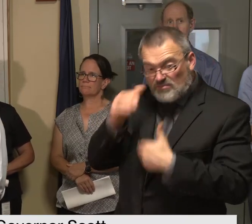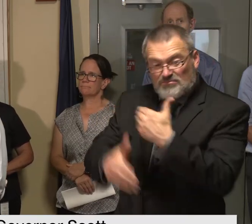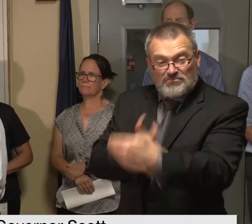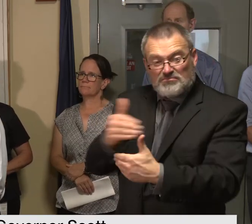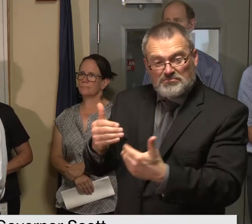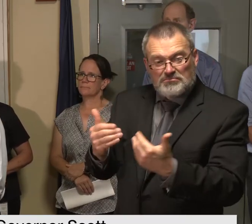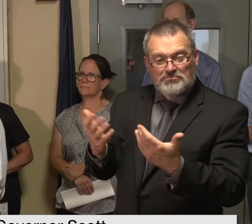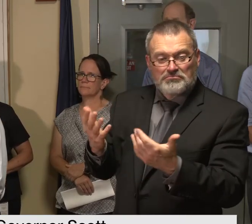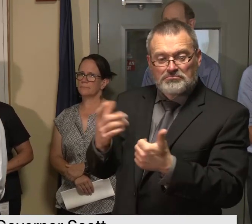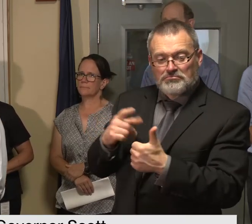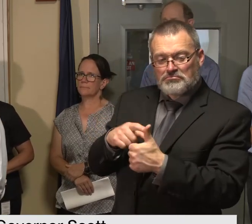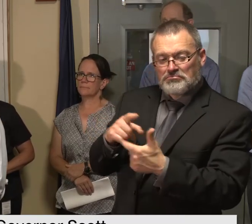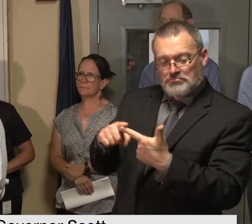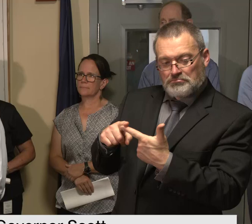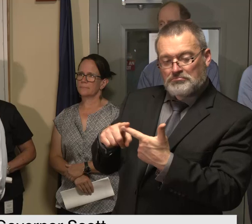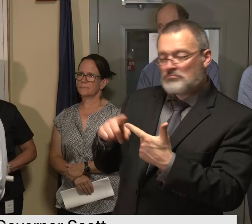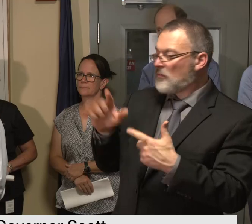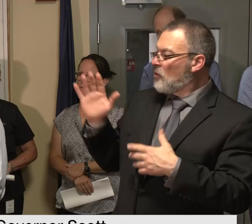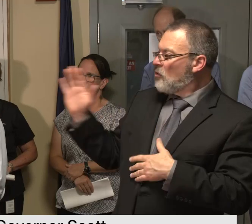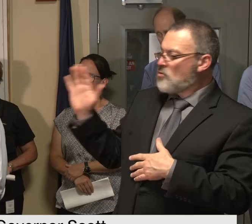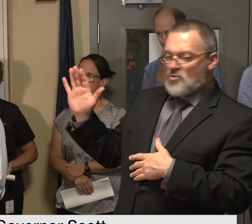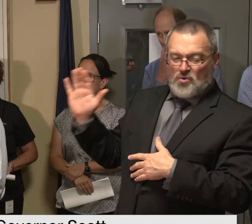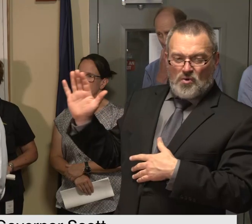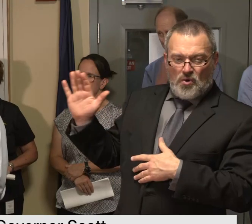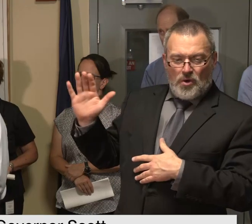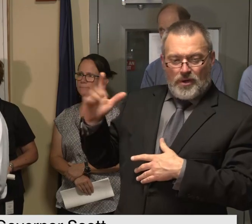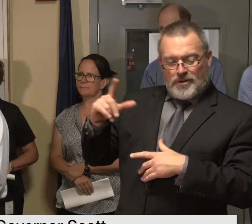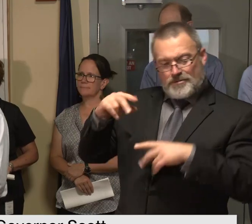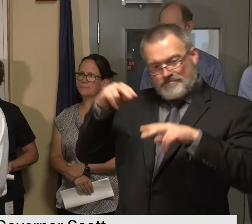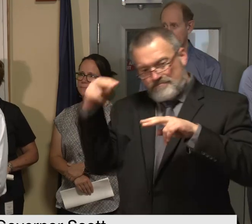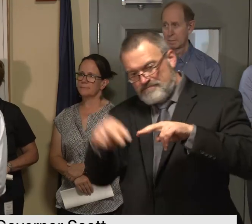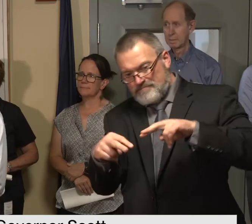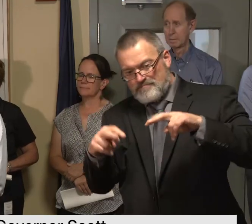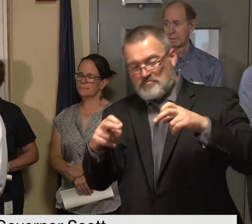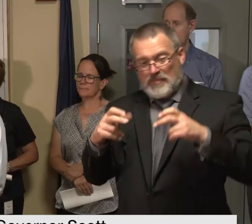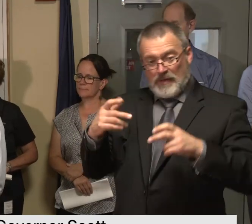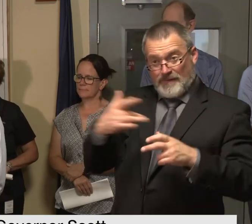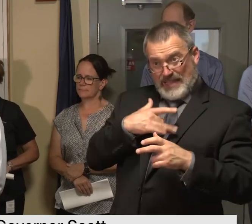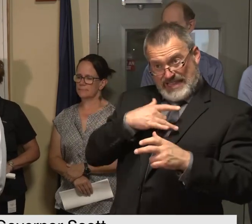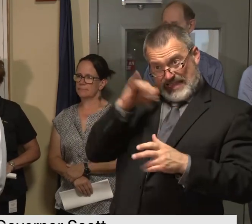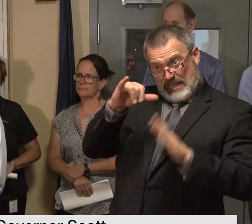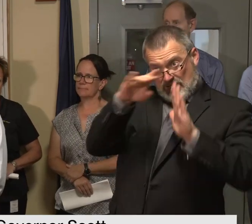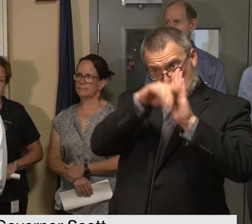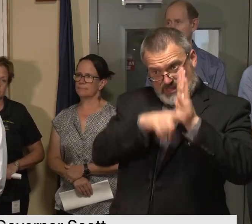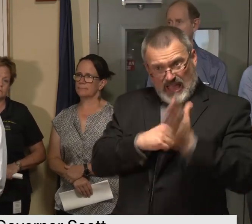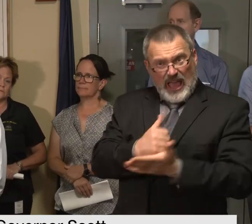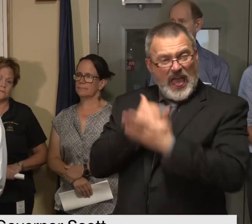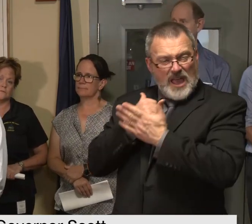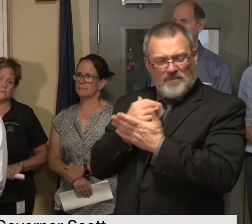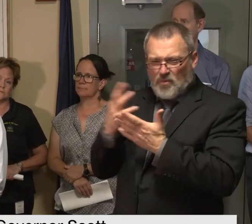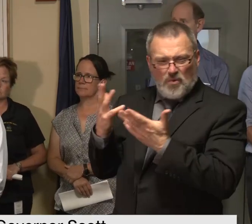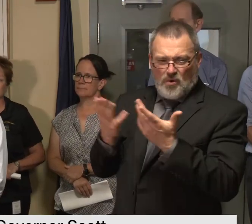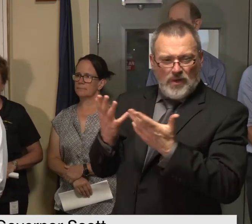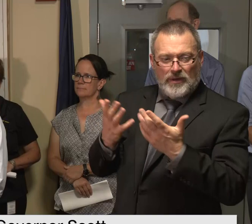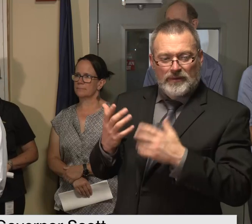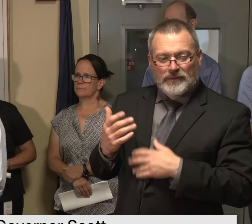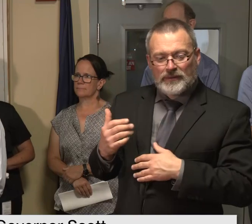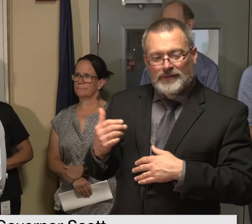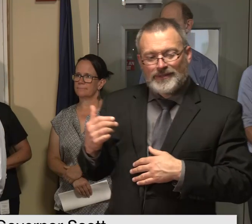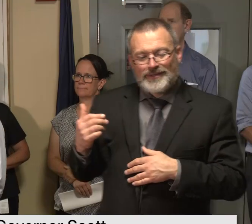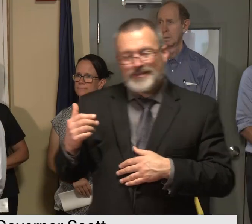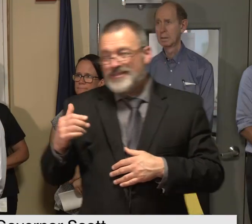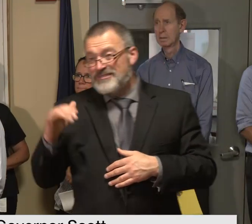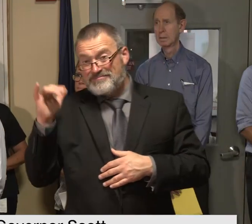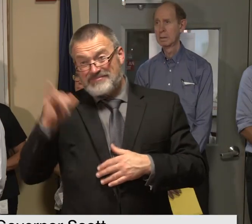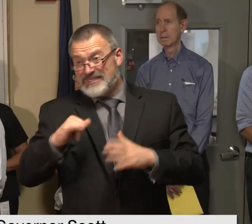is your assessment of like how much that will actually help or whether that will help and this is all in the hands of uh the attorney general at this point